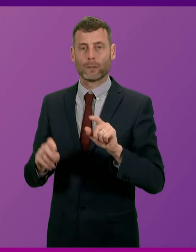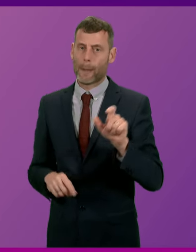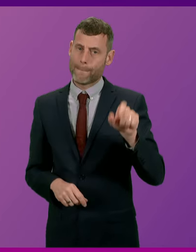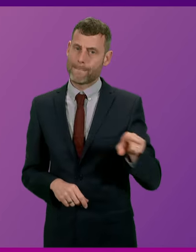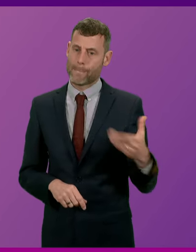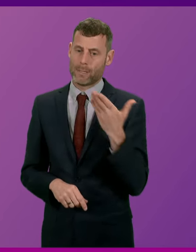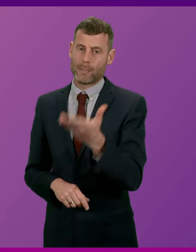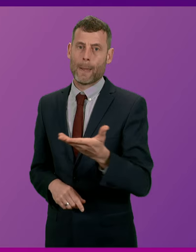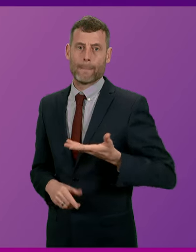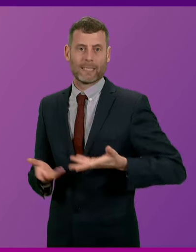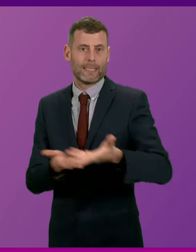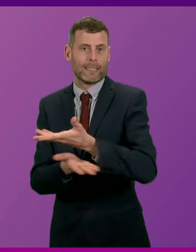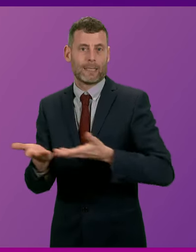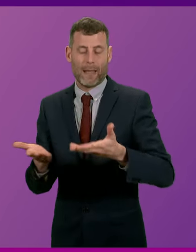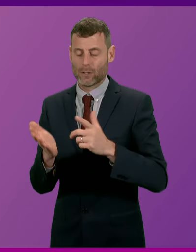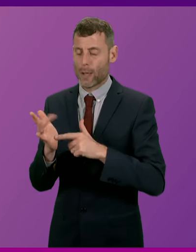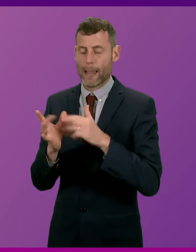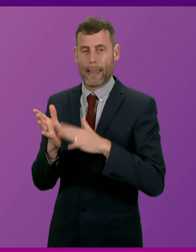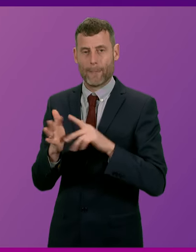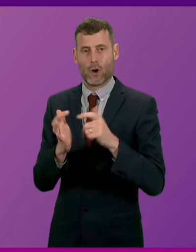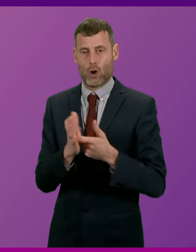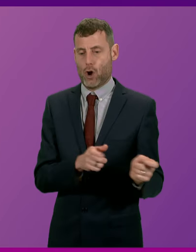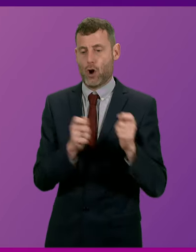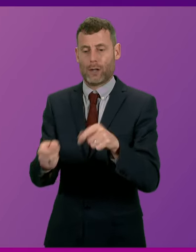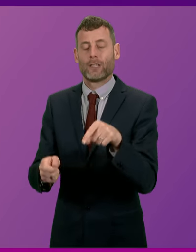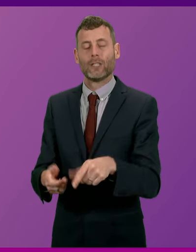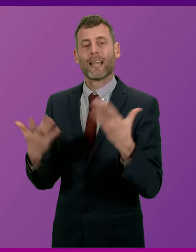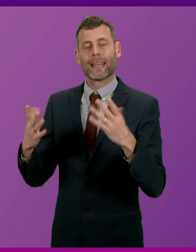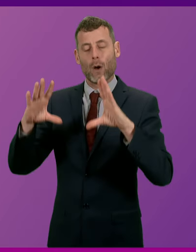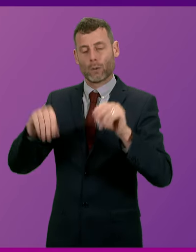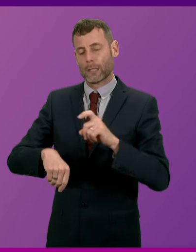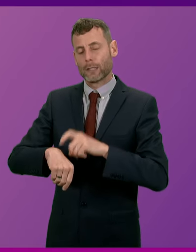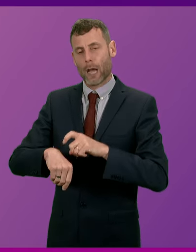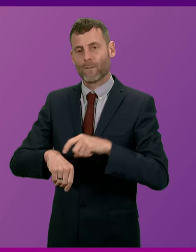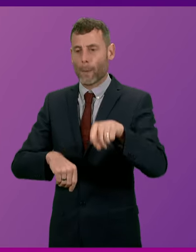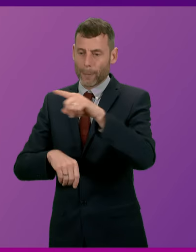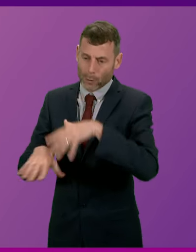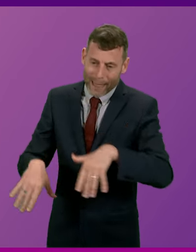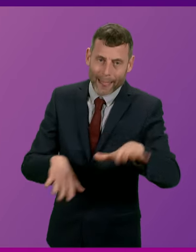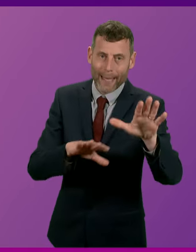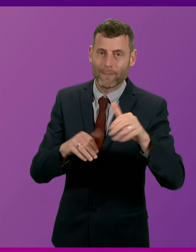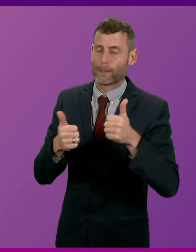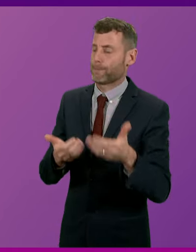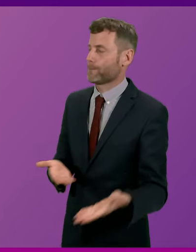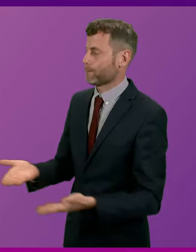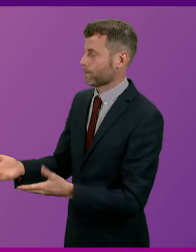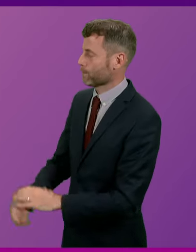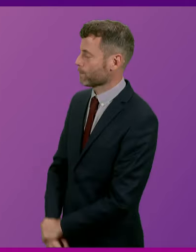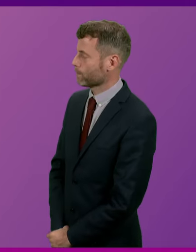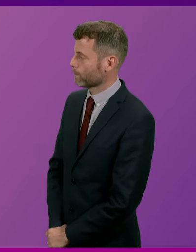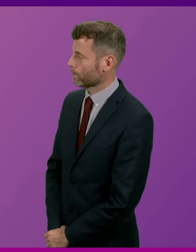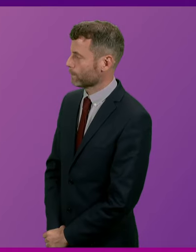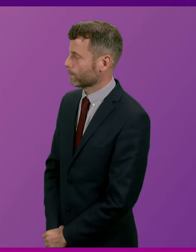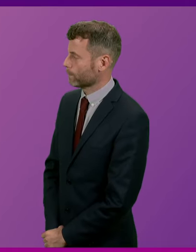of Liam Kerr and there'll now be a short suspension to allow those leaving the chamber and public gallery to do so before the debate begins.